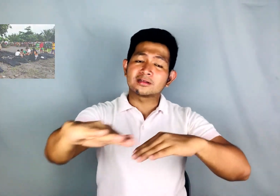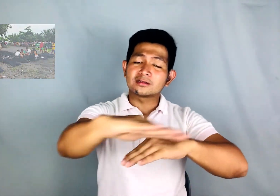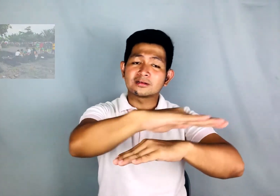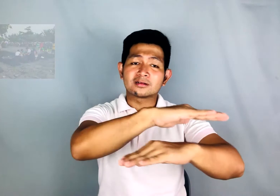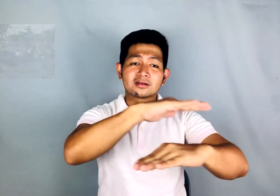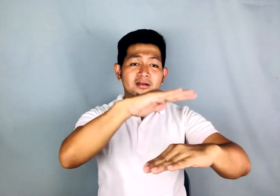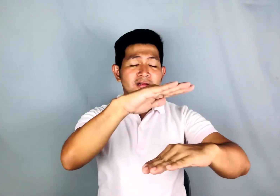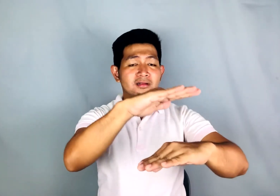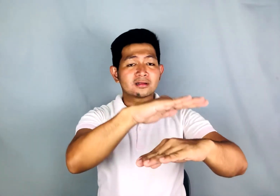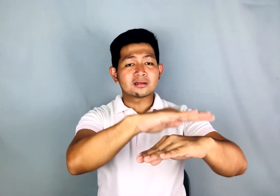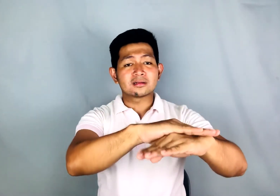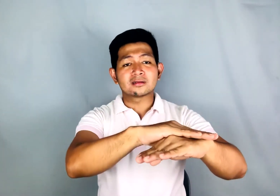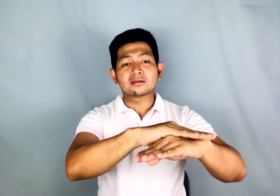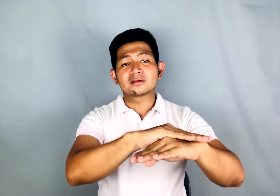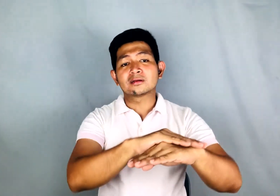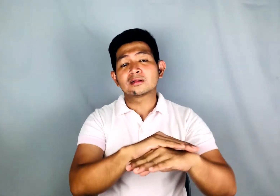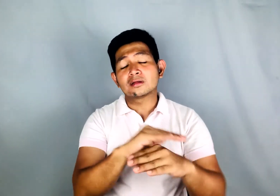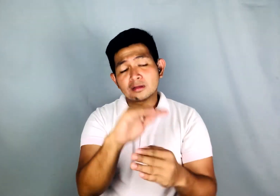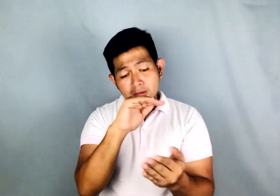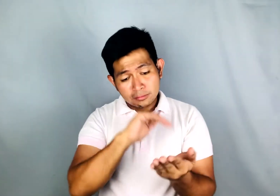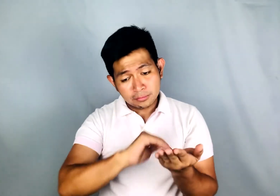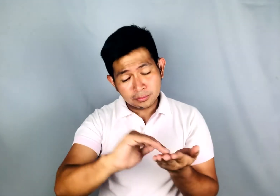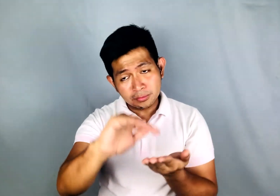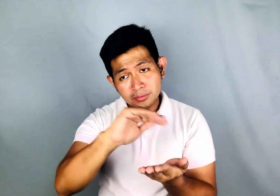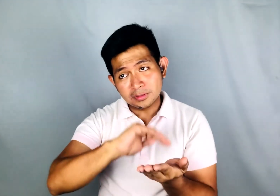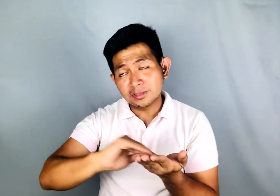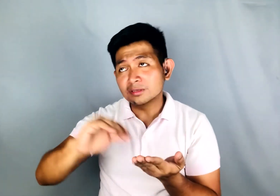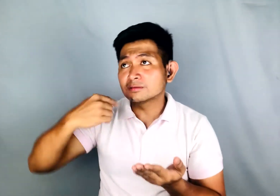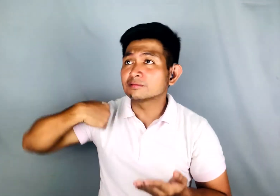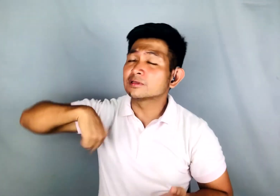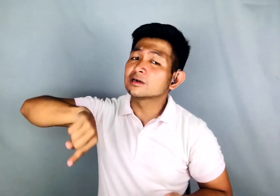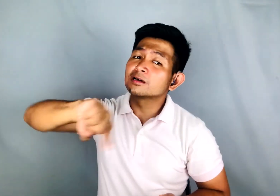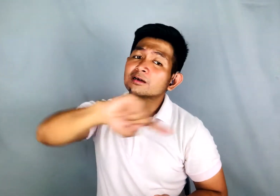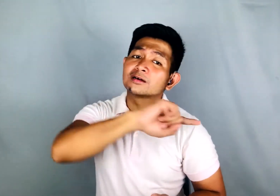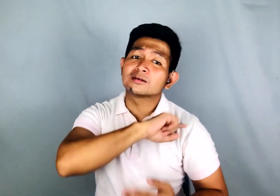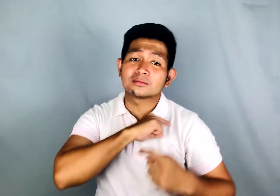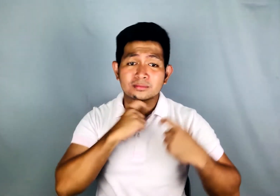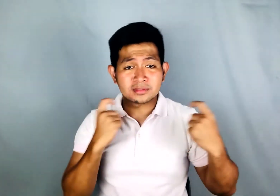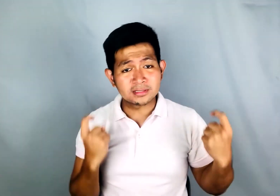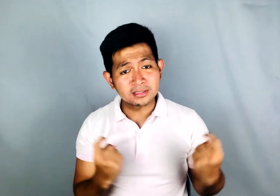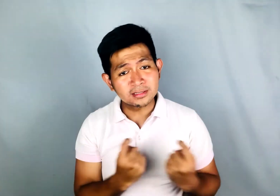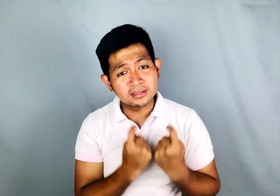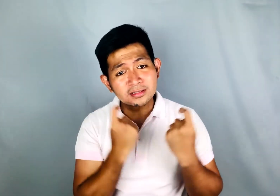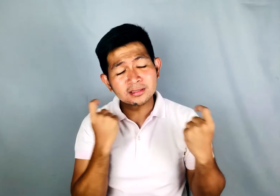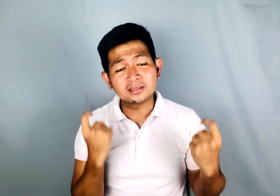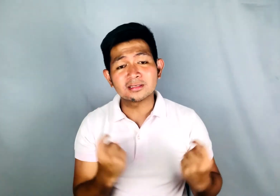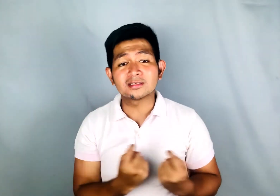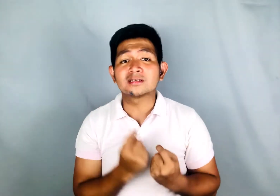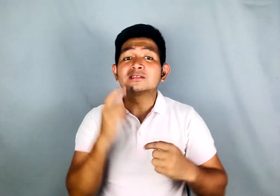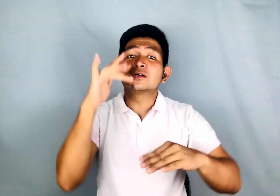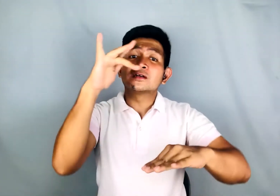Forgive our sin and heal our broken